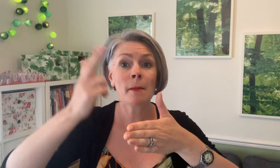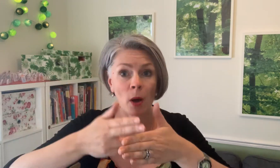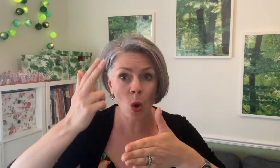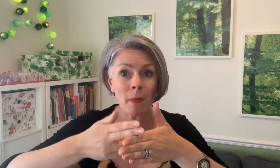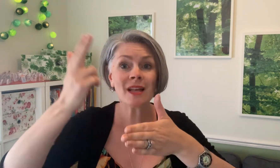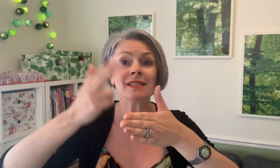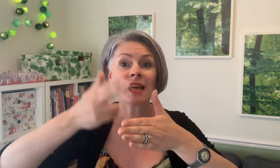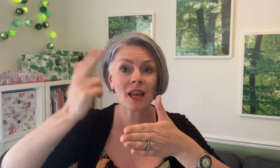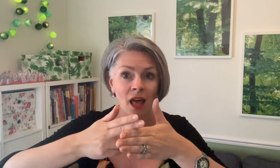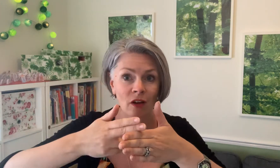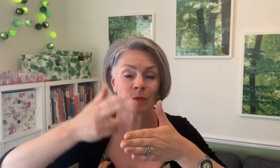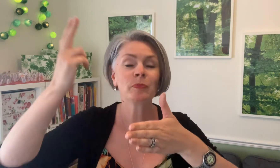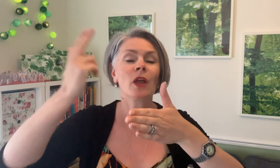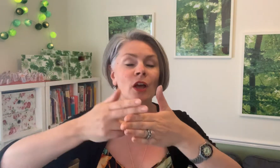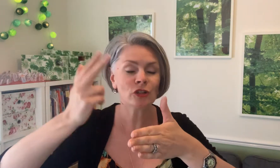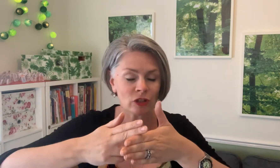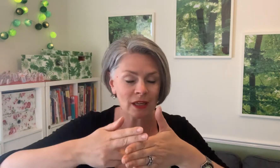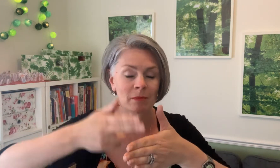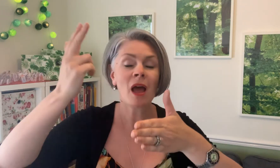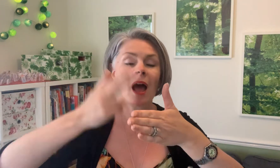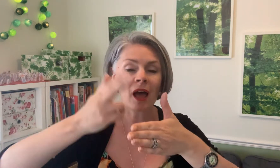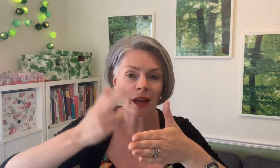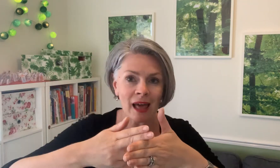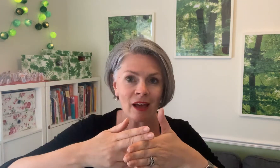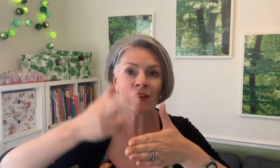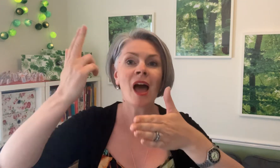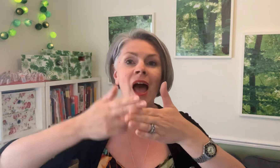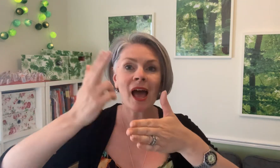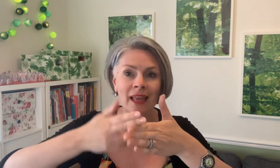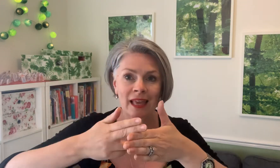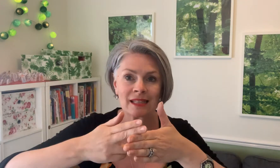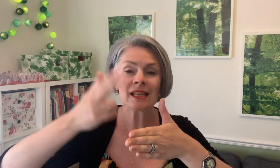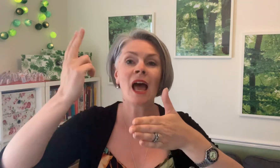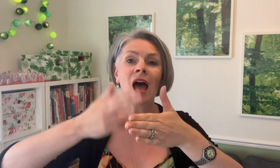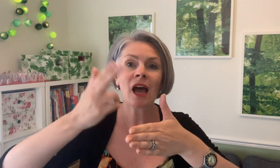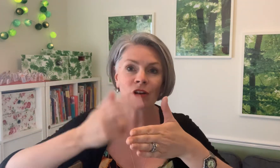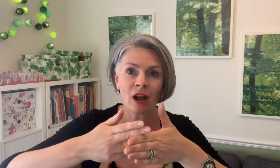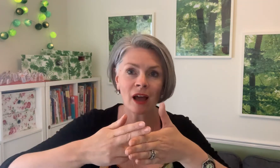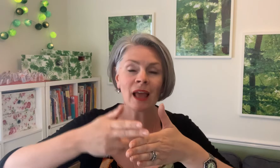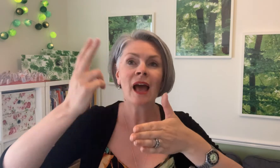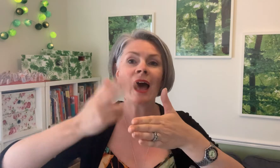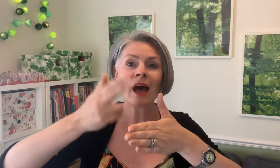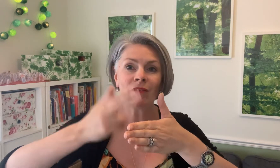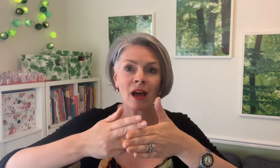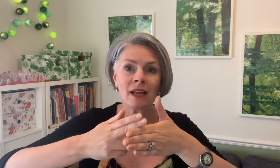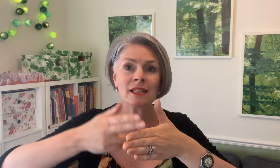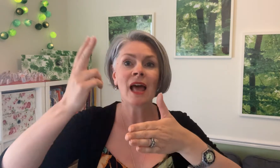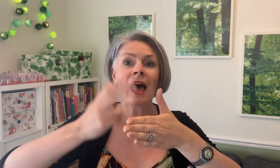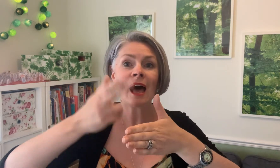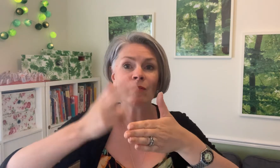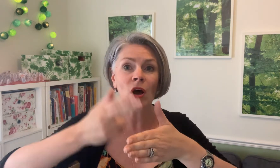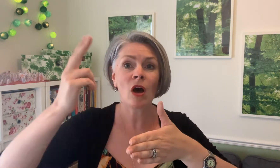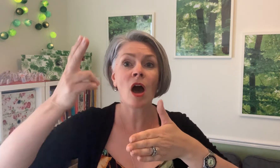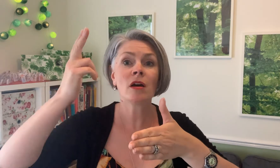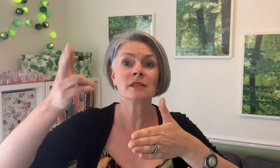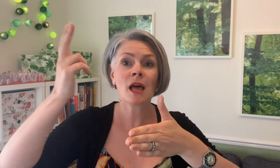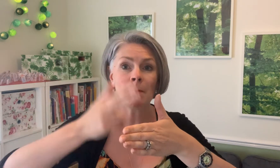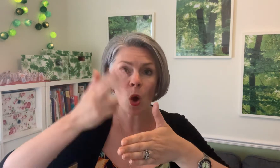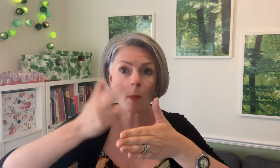moment, a love, a dream, a laugh A kiss, a cry, a right, a wrong A moment,